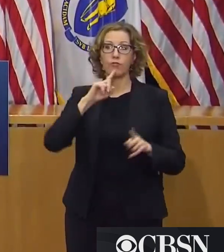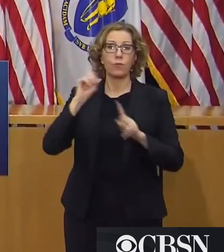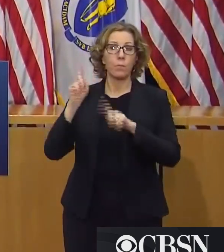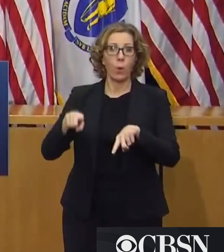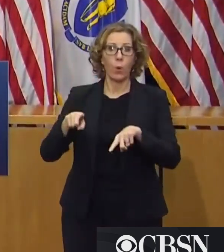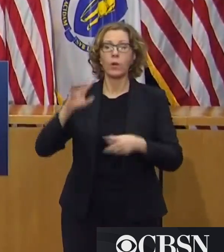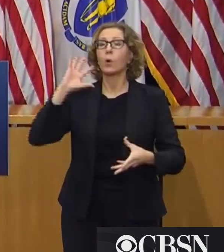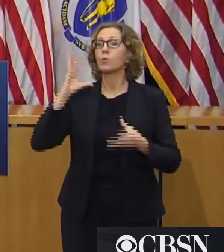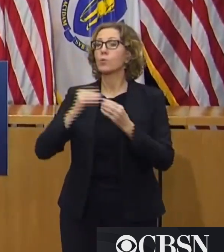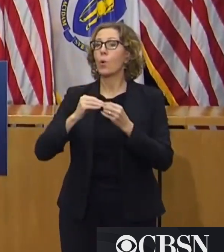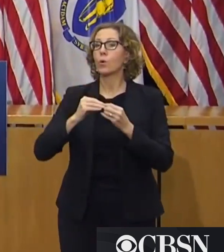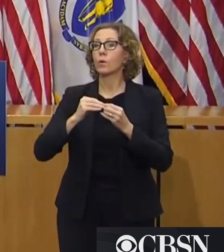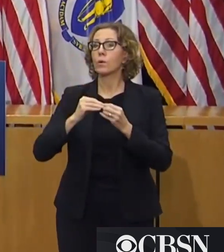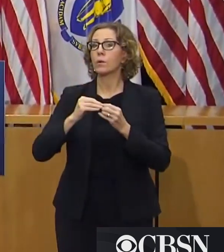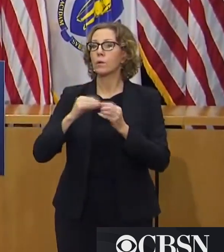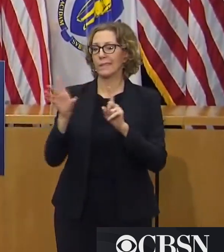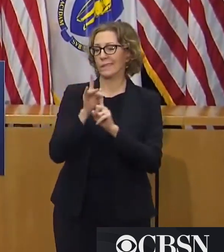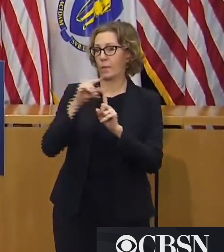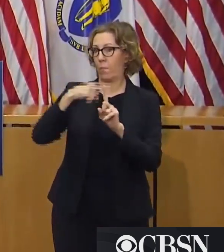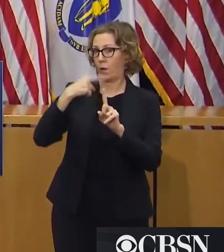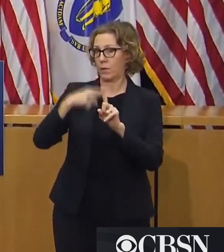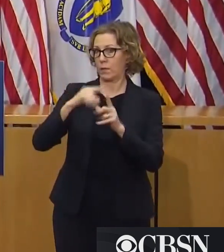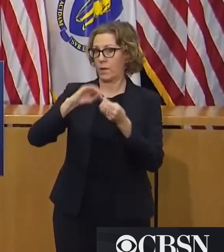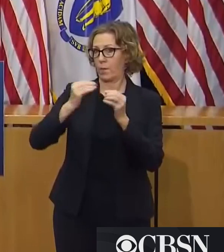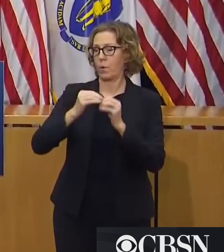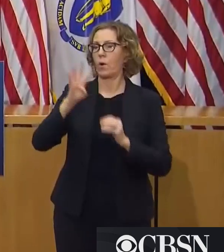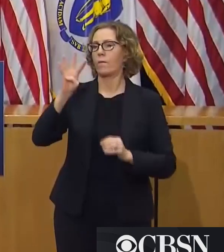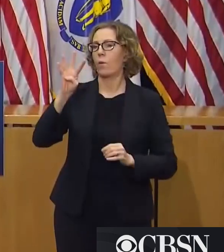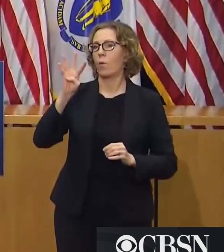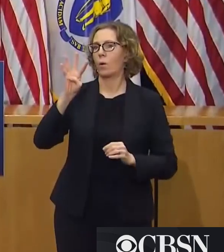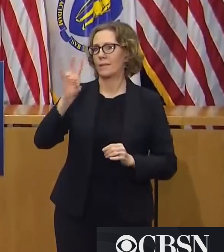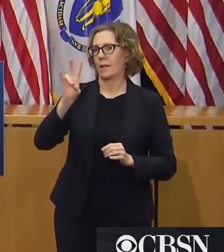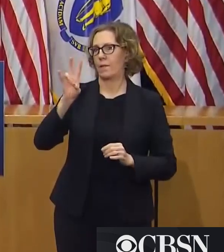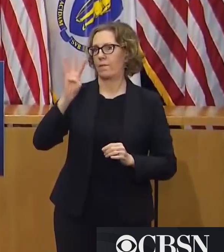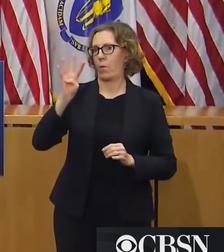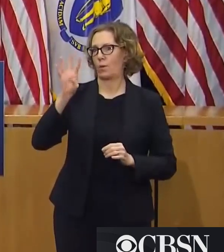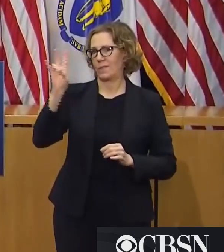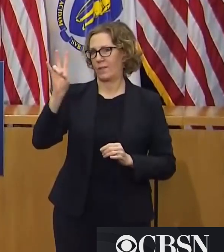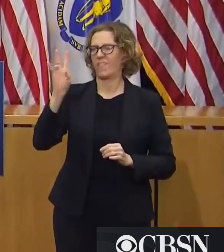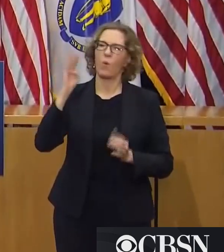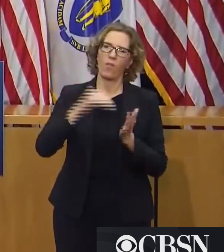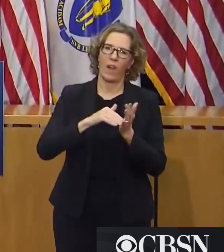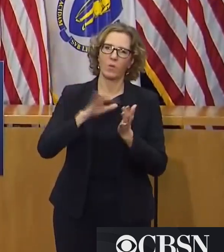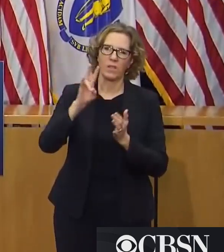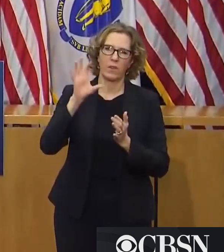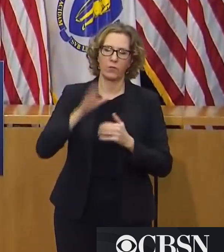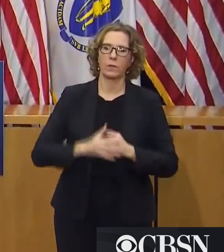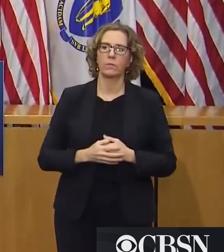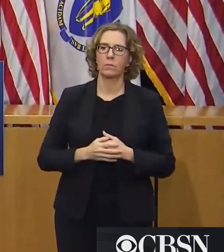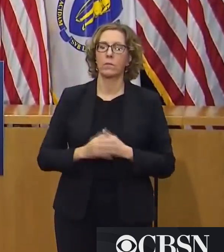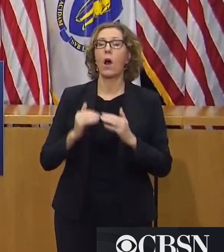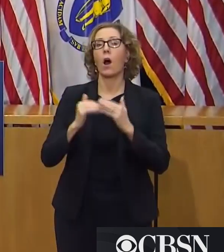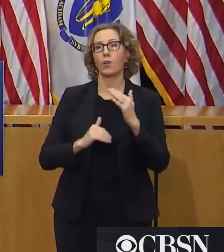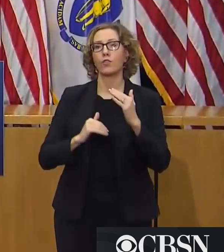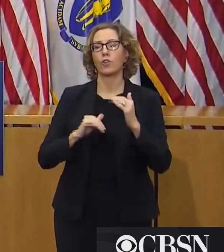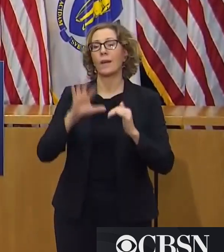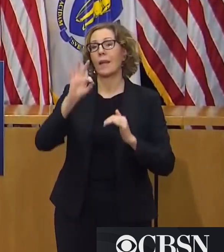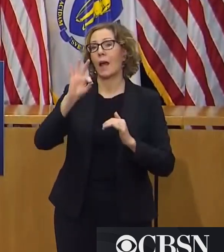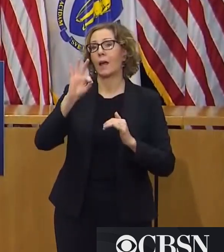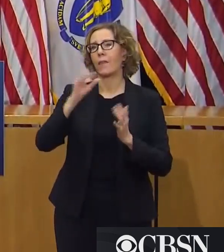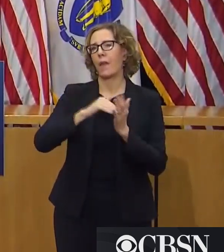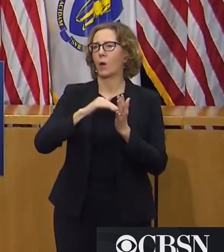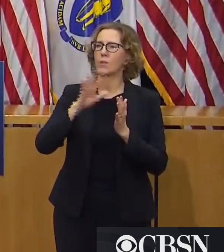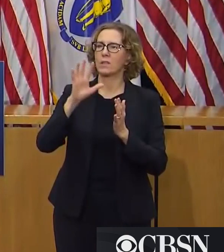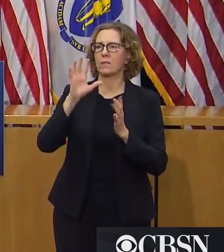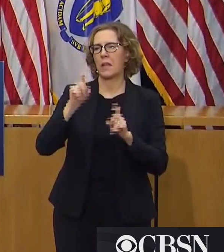,747 new cases. Just under 90,000 tests were reported. In total, over 8